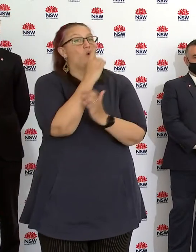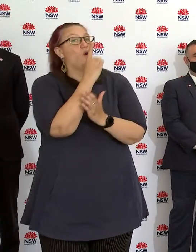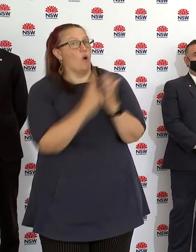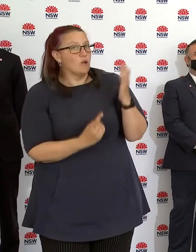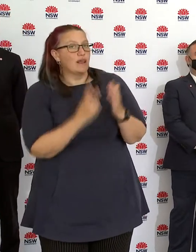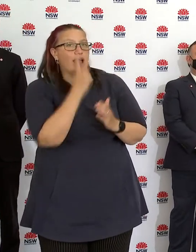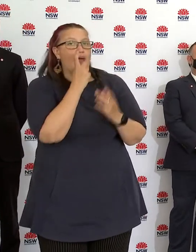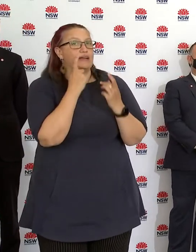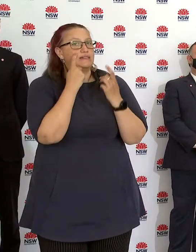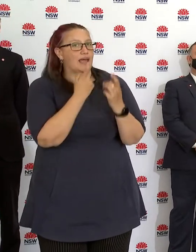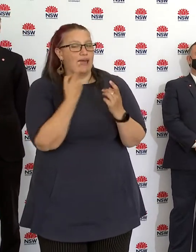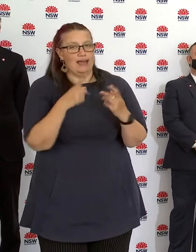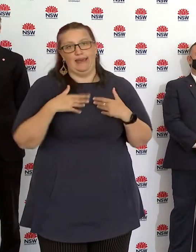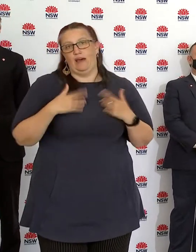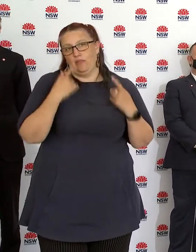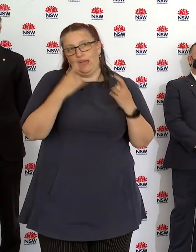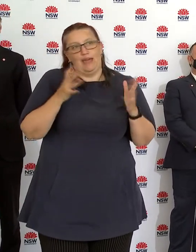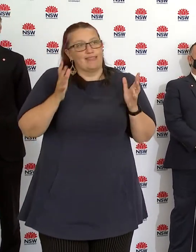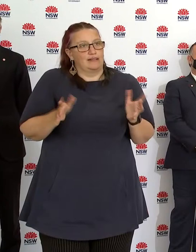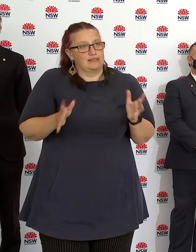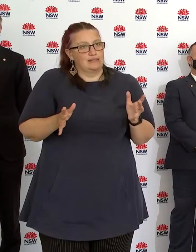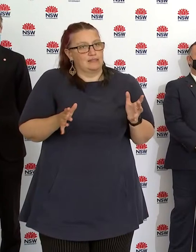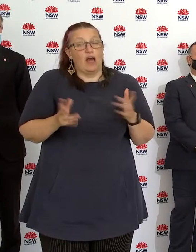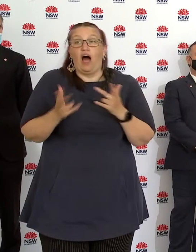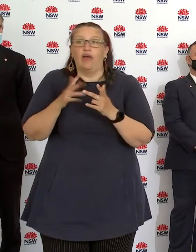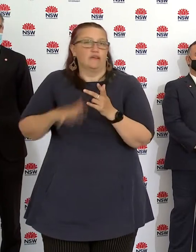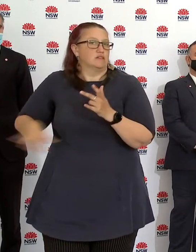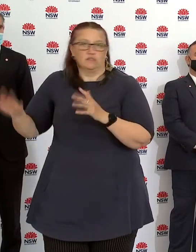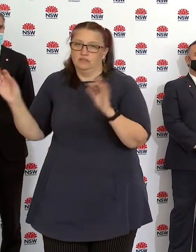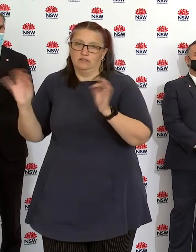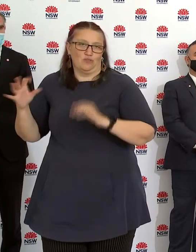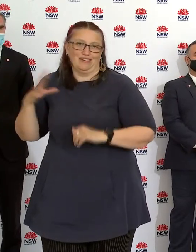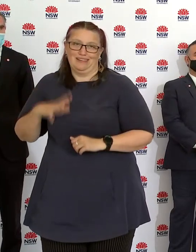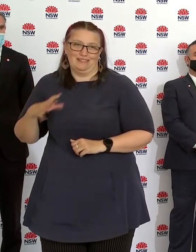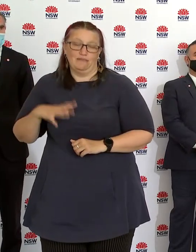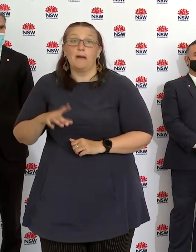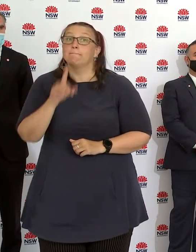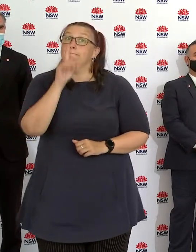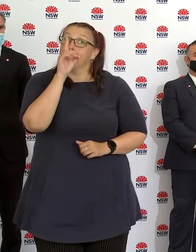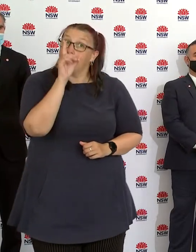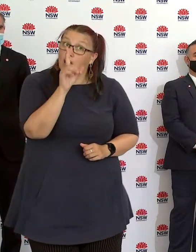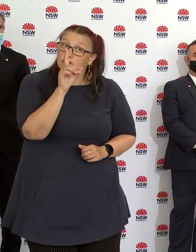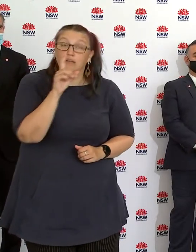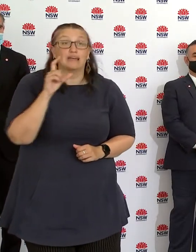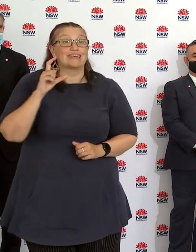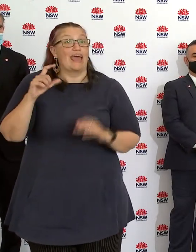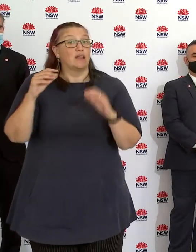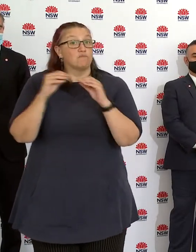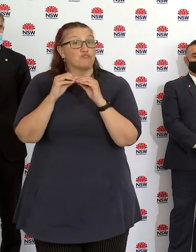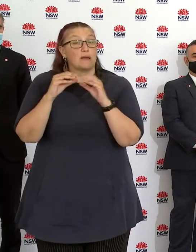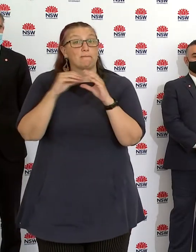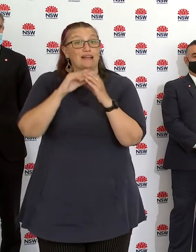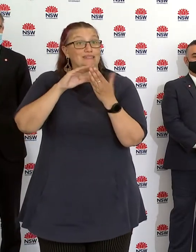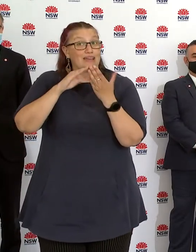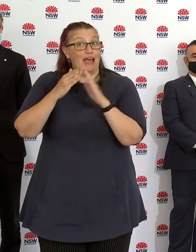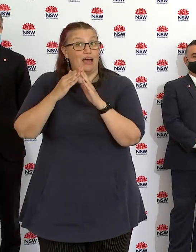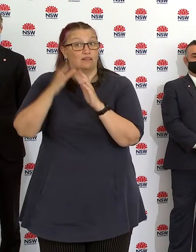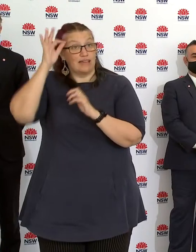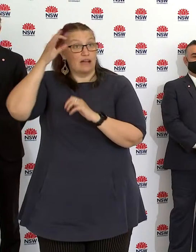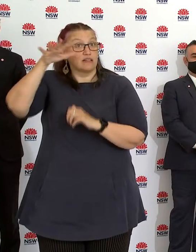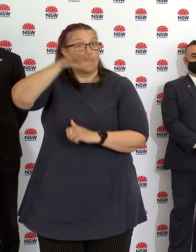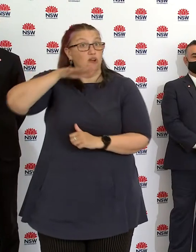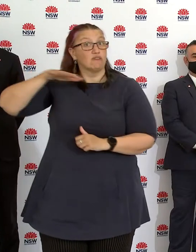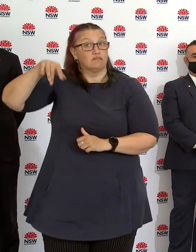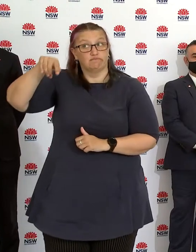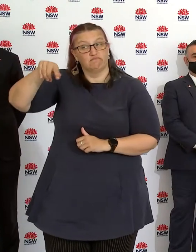aged care workers will require that three-day testing. However, for Canterbury Bankstown local government area, we want to make sure that